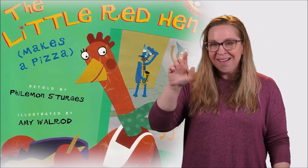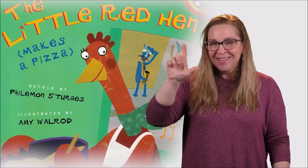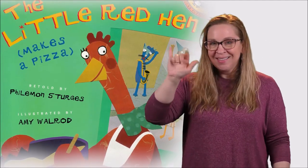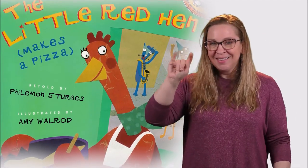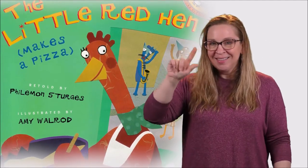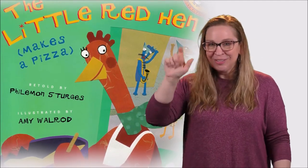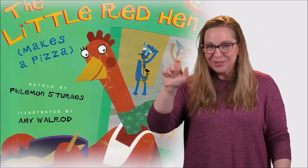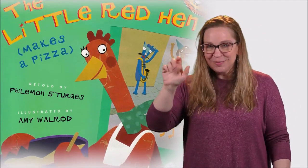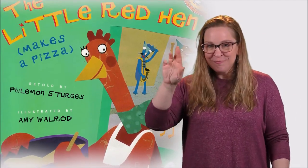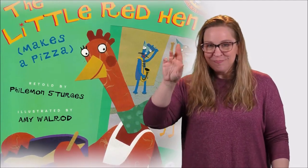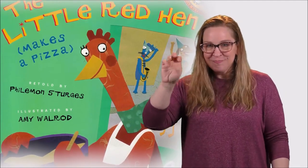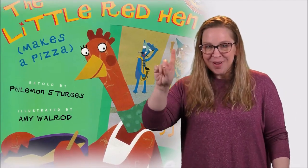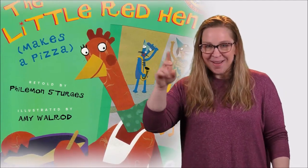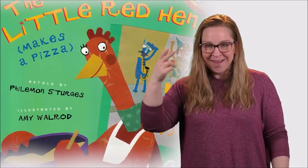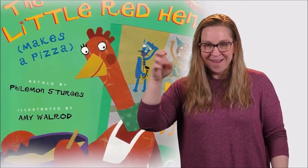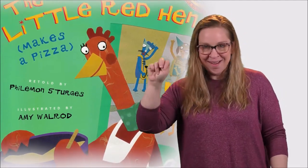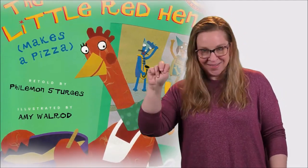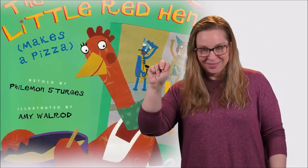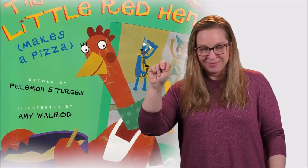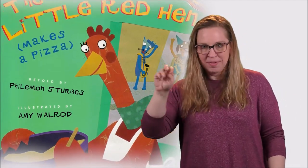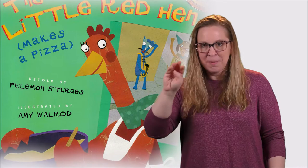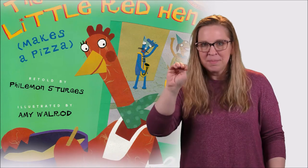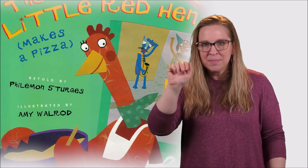The Little Red Hen Makes a Pizza